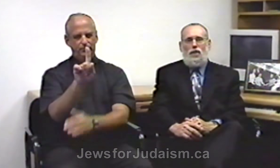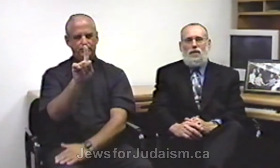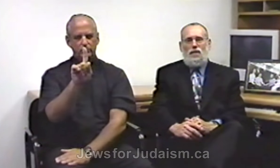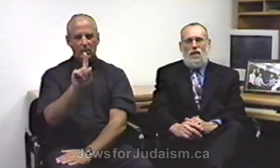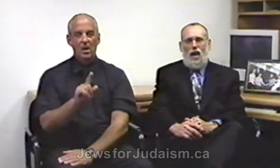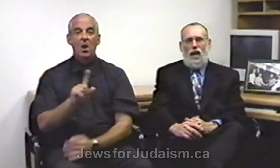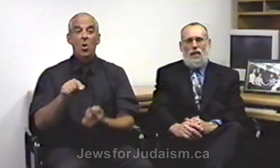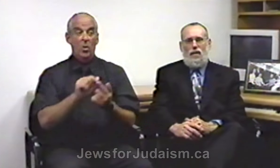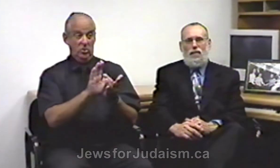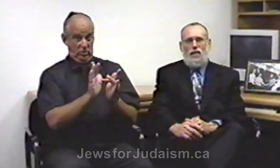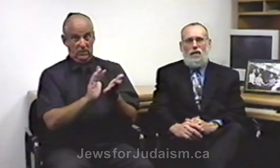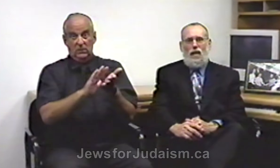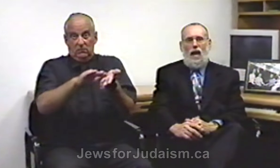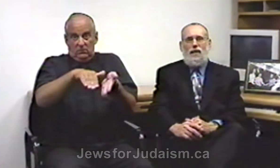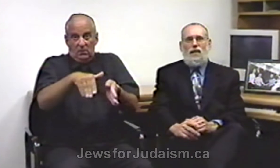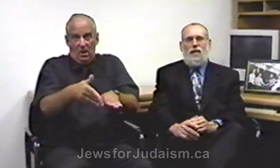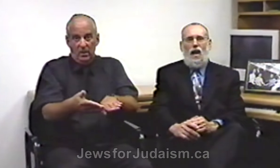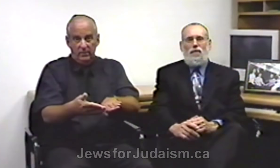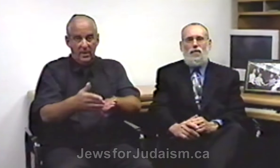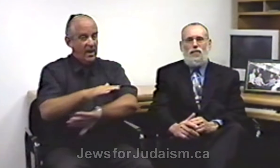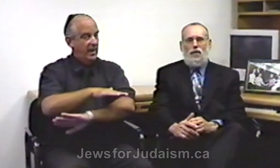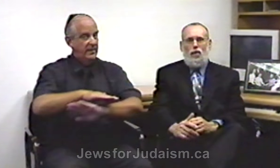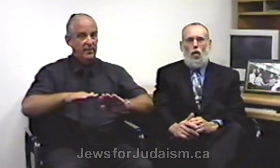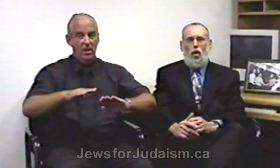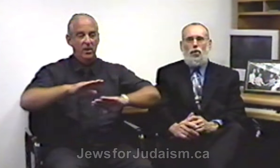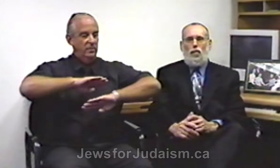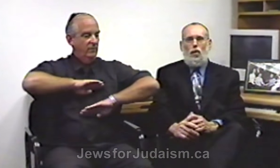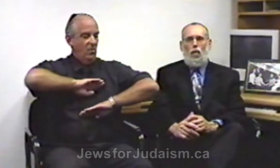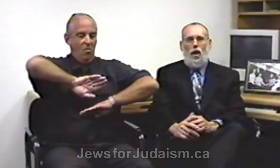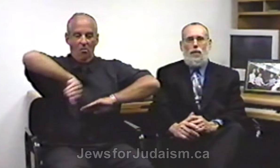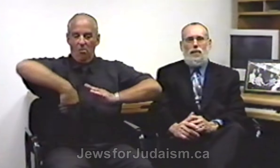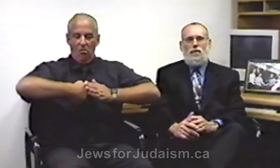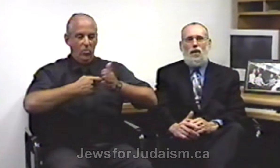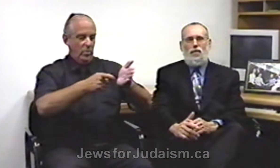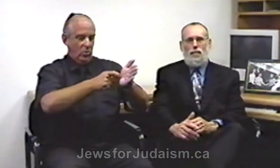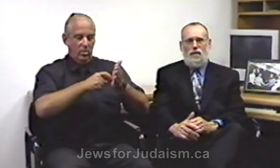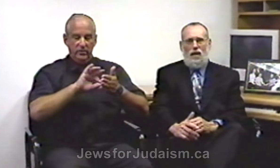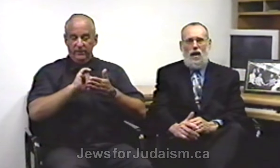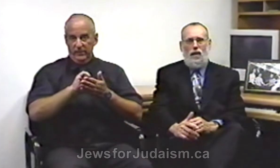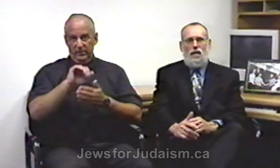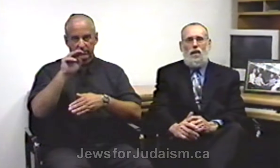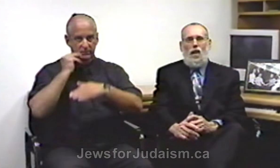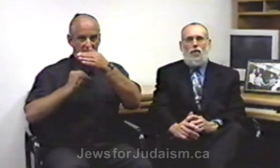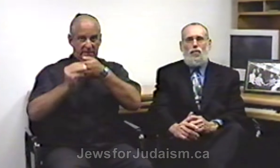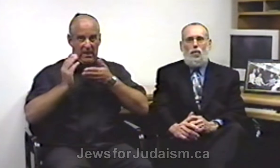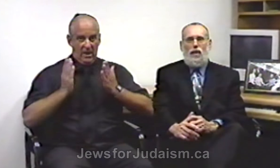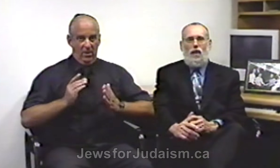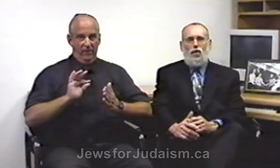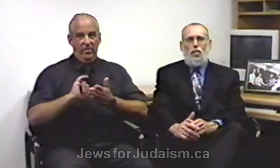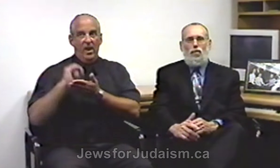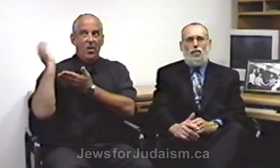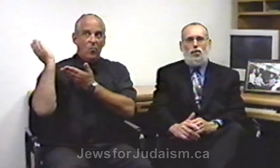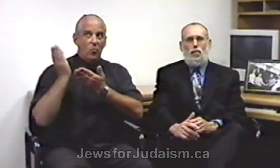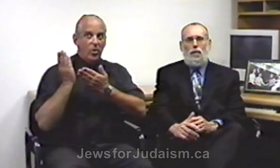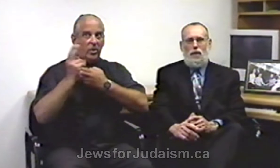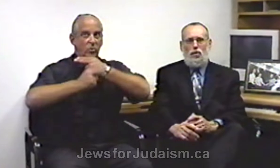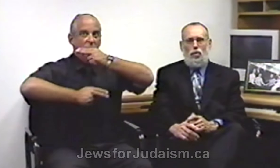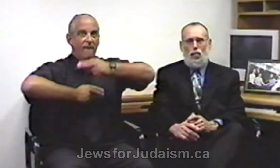Jesus died and did not fulfill all the requirements of the Messiah, of bringing universal peace to the